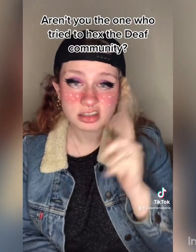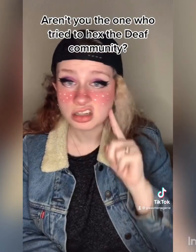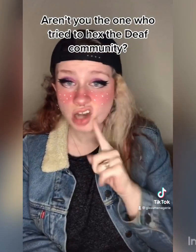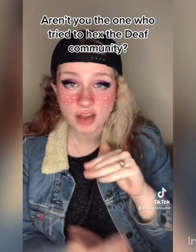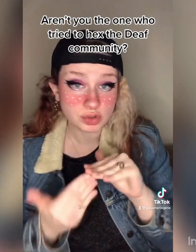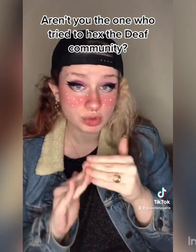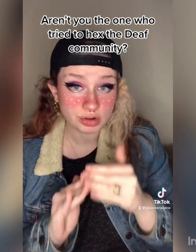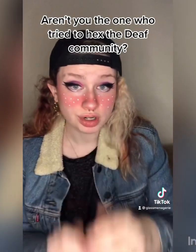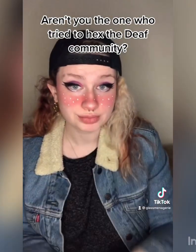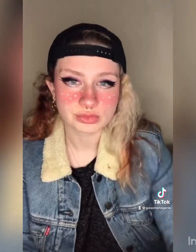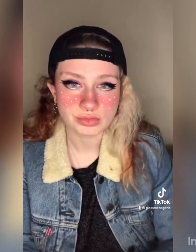the deaf community?